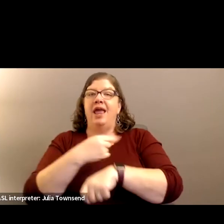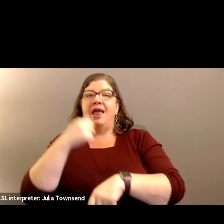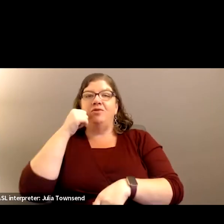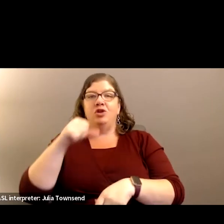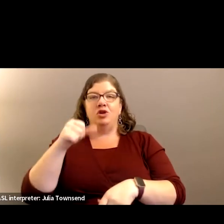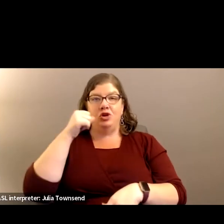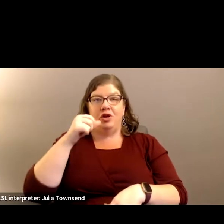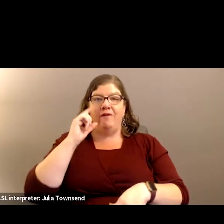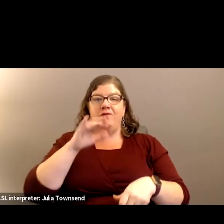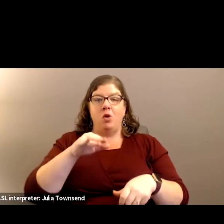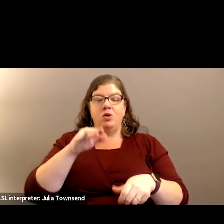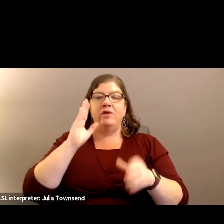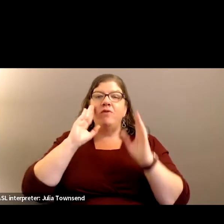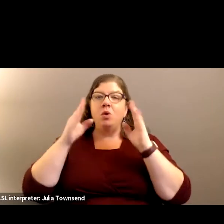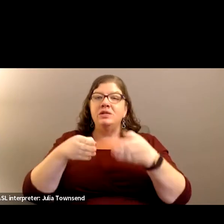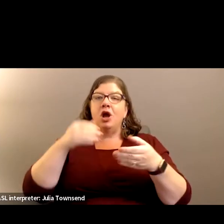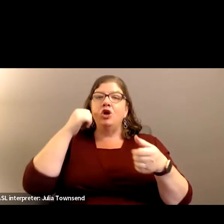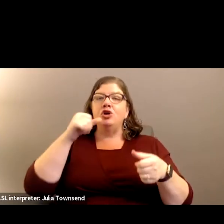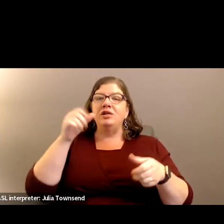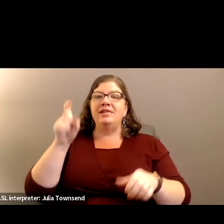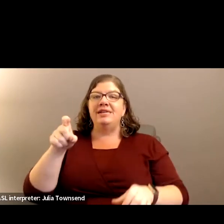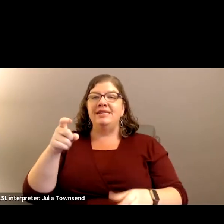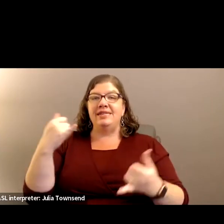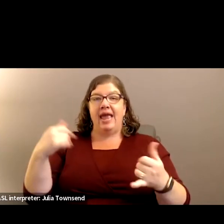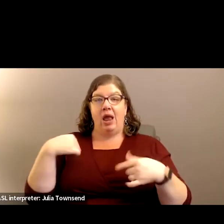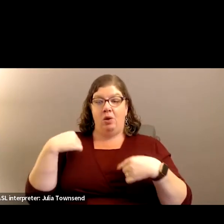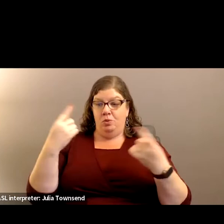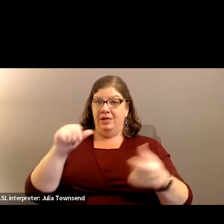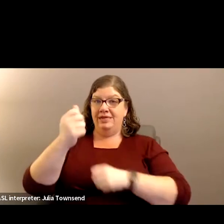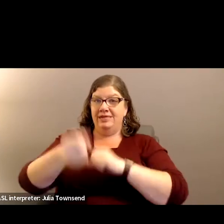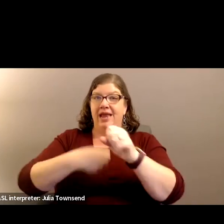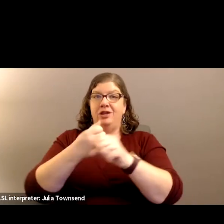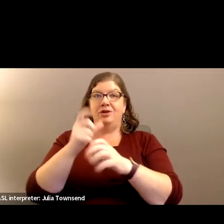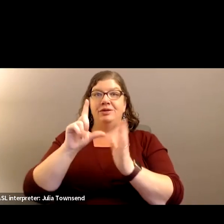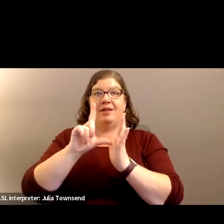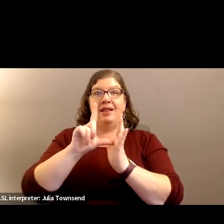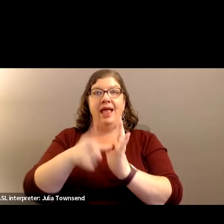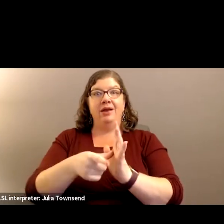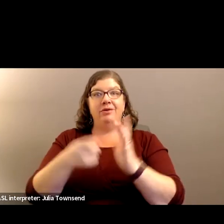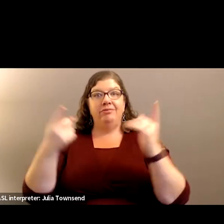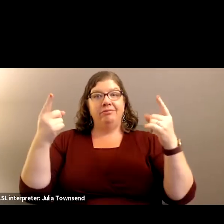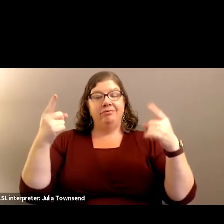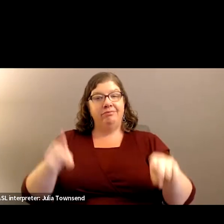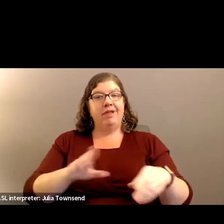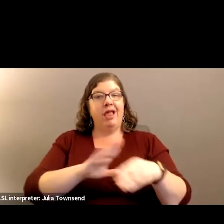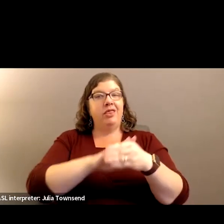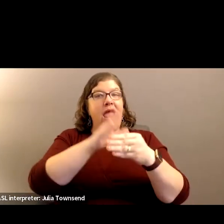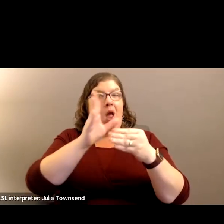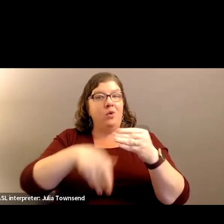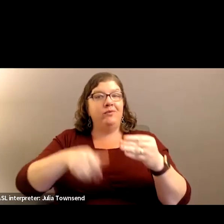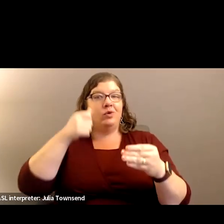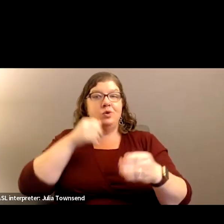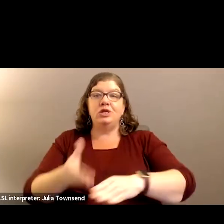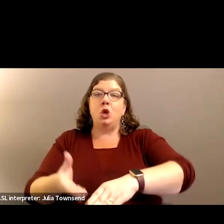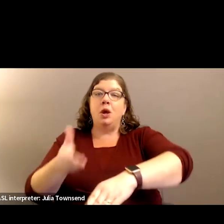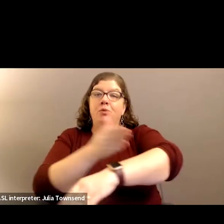focusing on girls' needs. And now, ten years later, outcomes for girls are improving, but change is